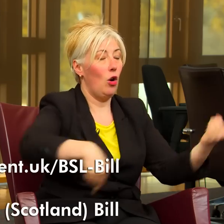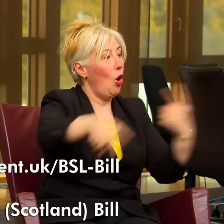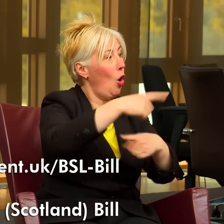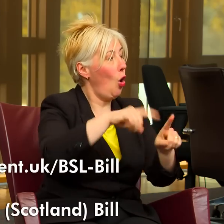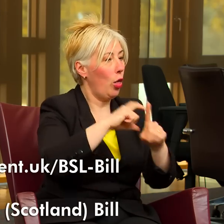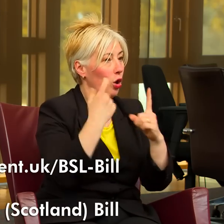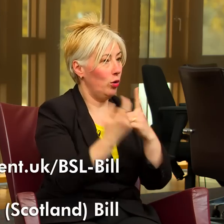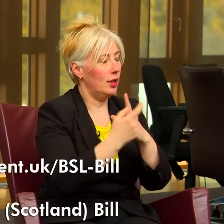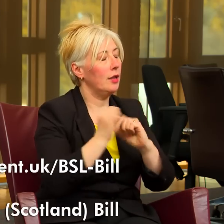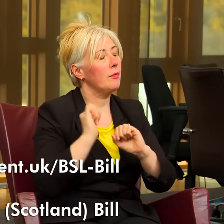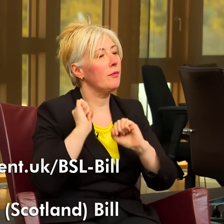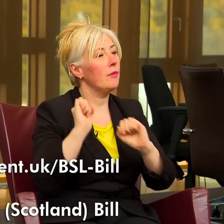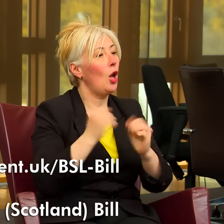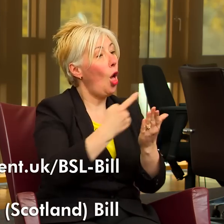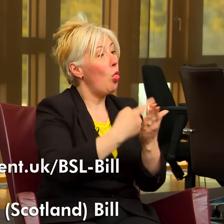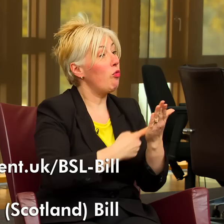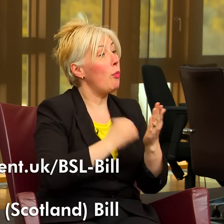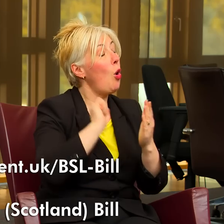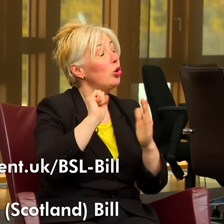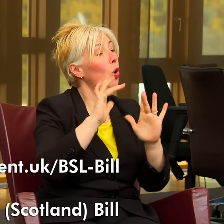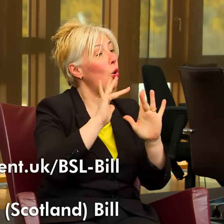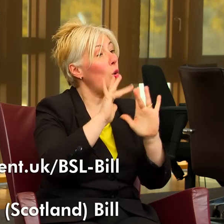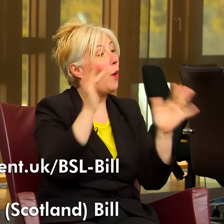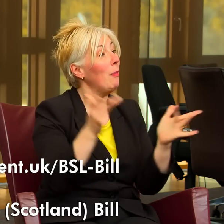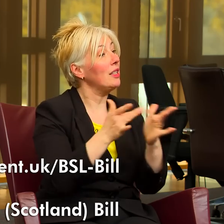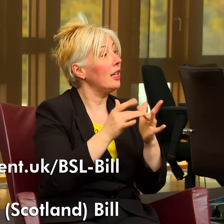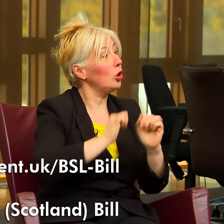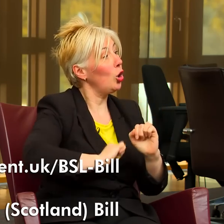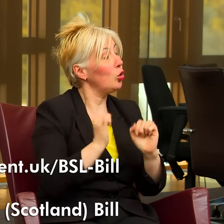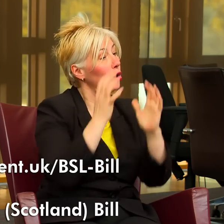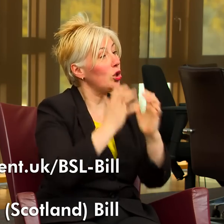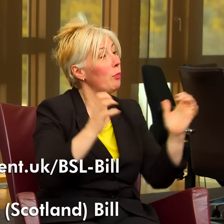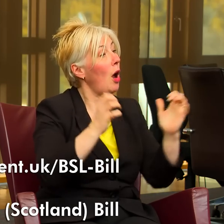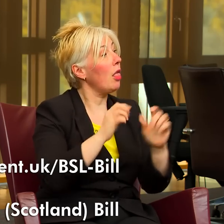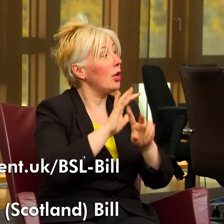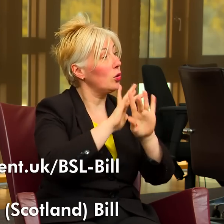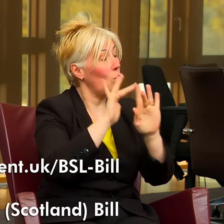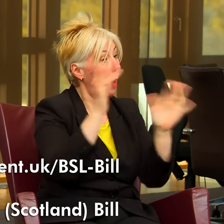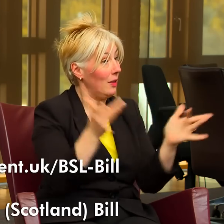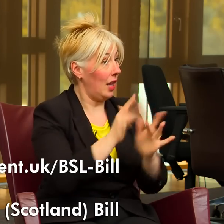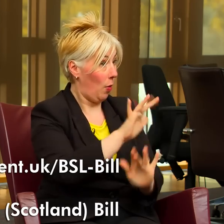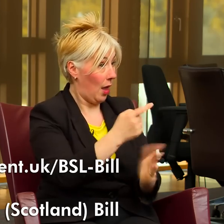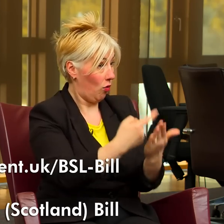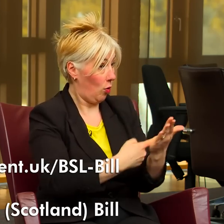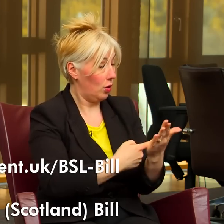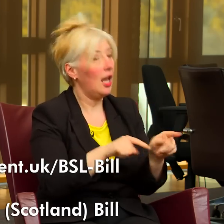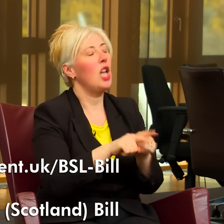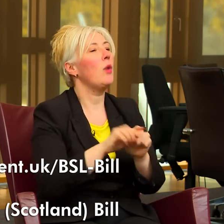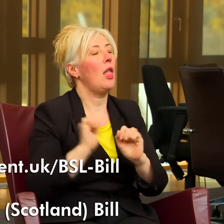be read on the Scottish Parliament's website and as I said earlier as well we will of course continue to publish our documents in BSL